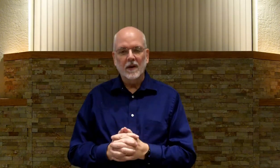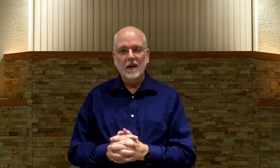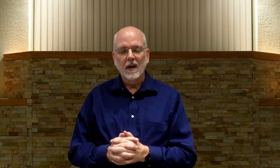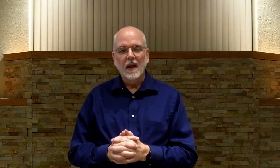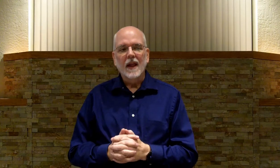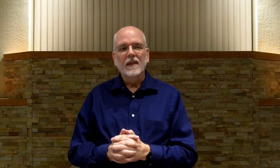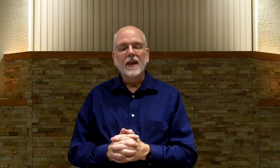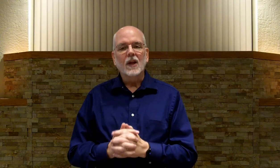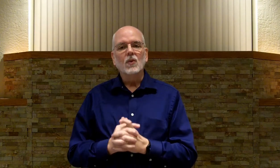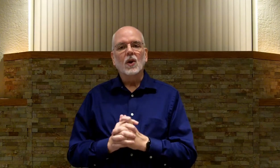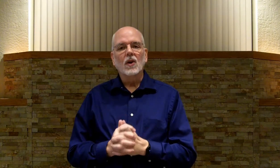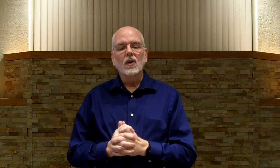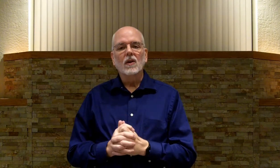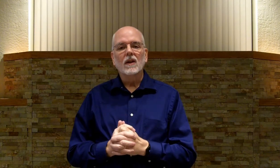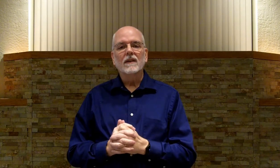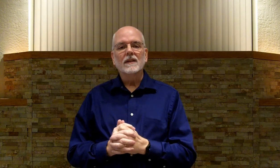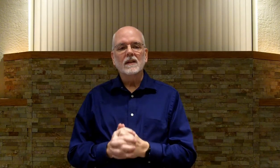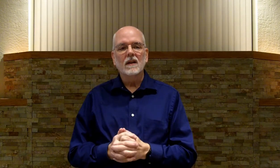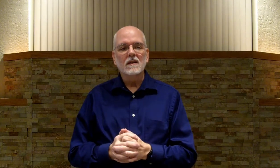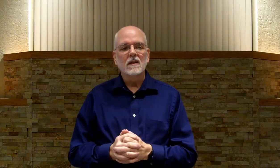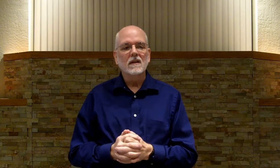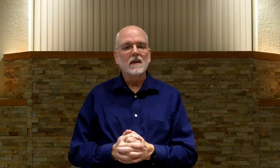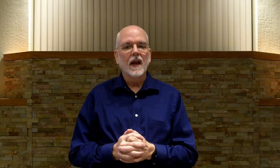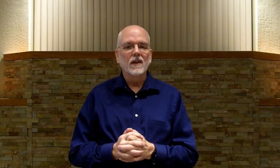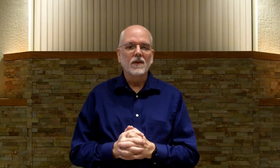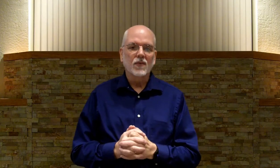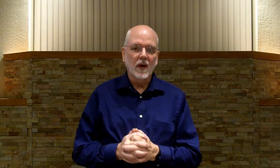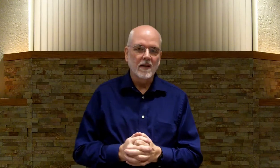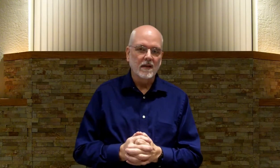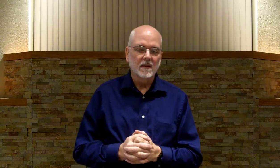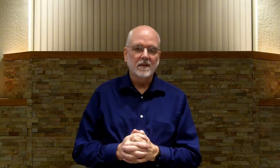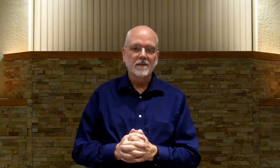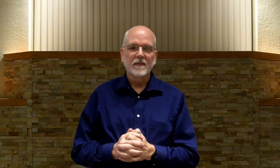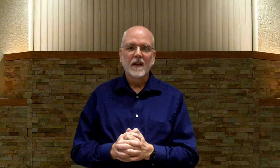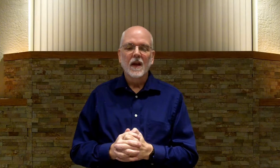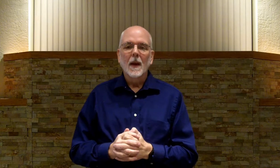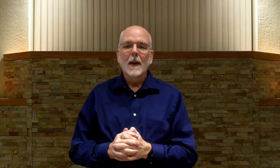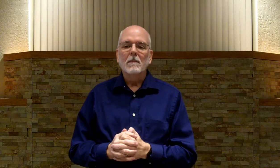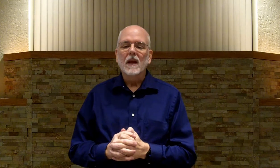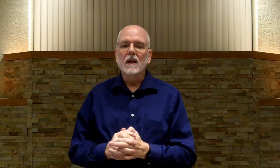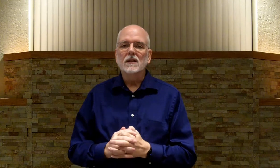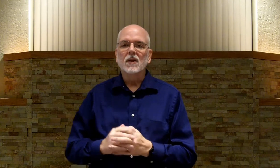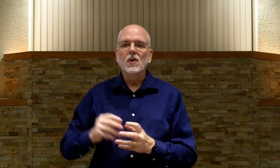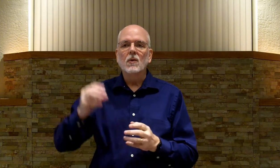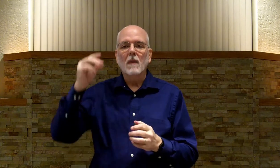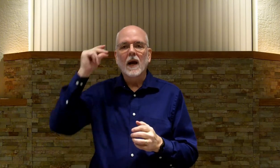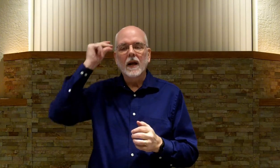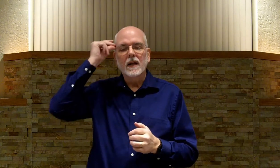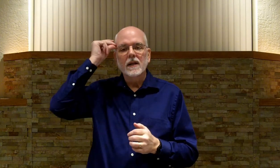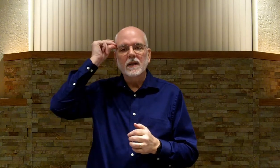that you learn the sentences and the phrases. Because your mind needs